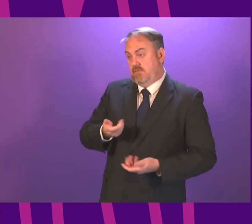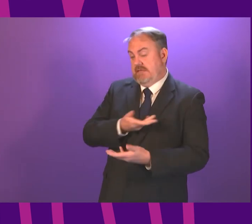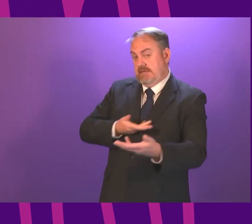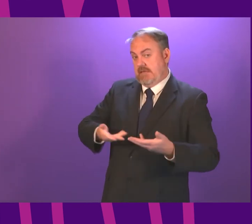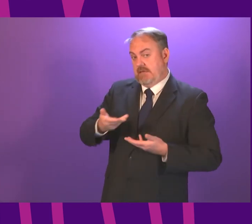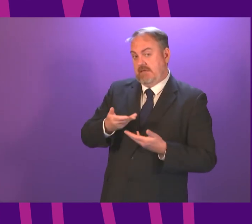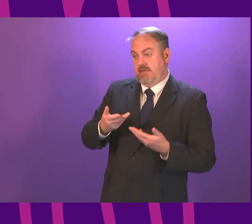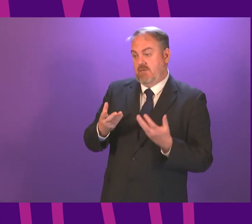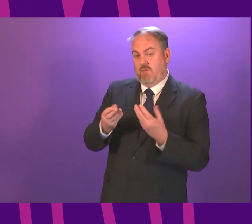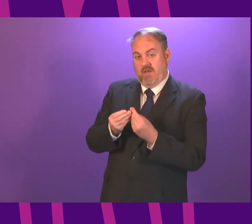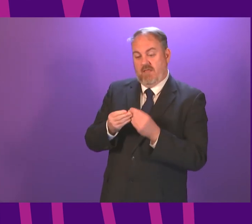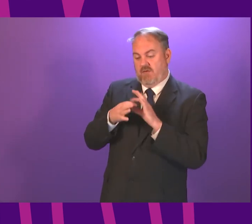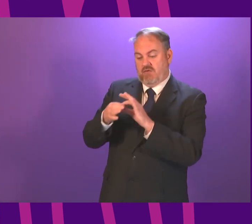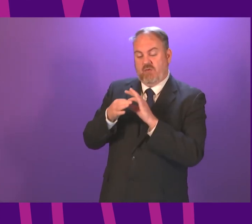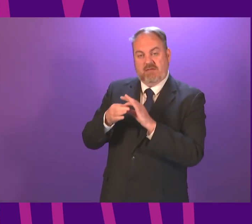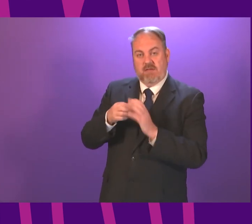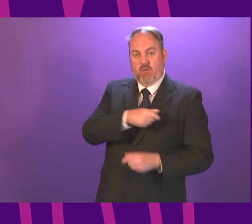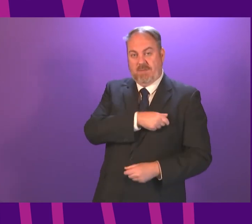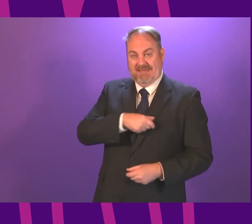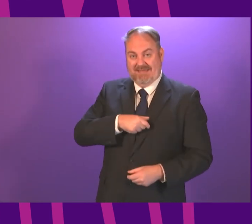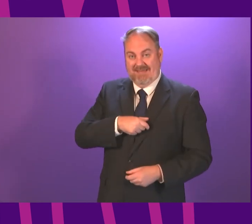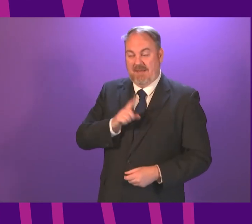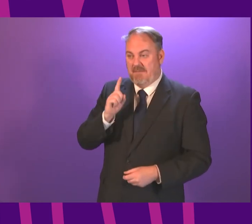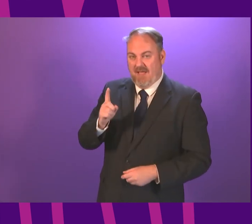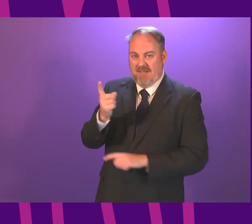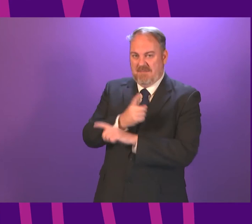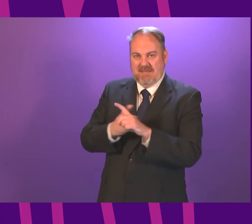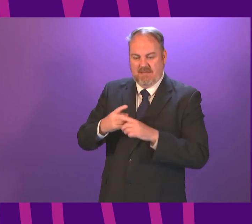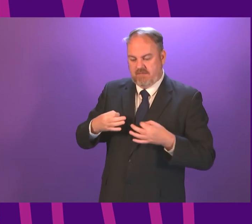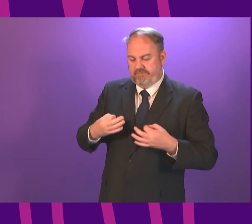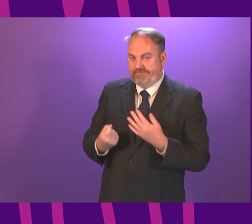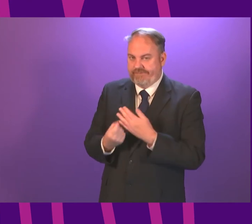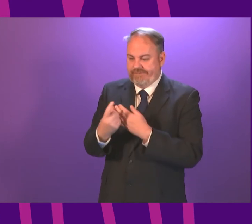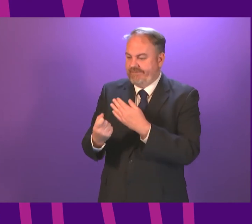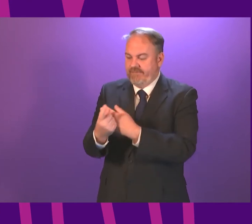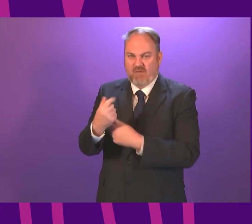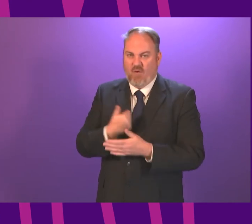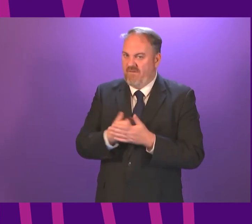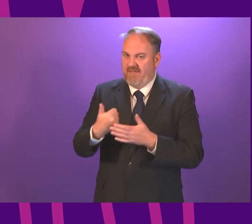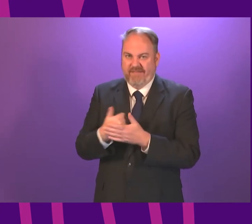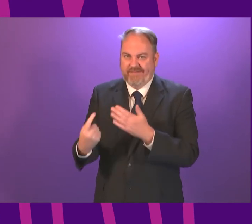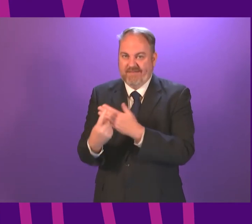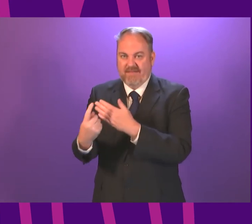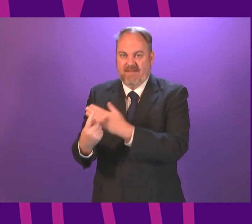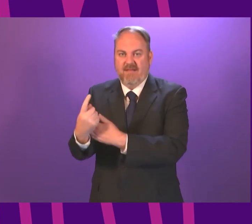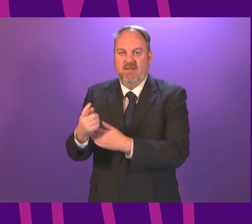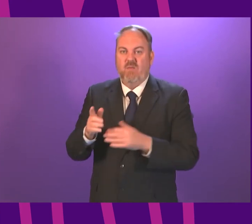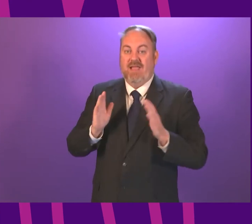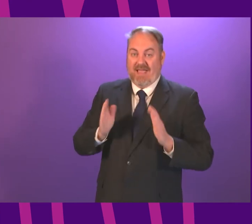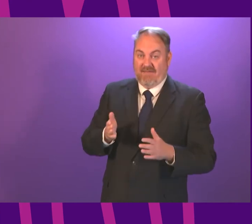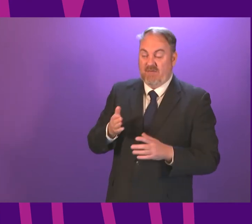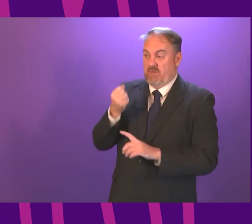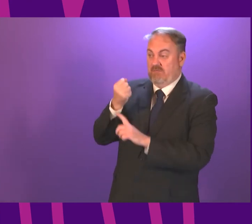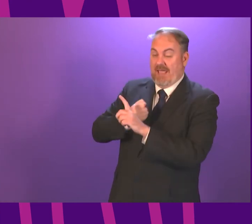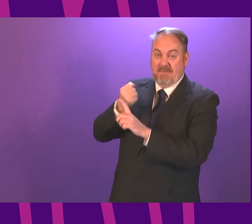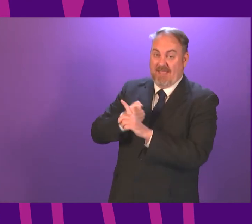ministerial committee, but since these do not exactly take place frequently, I think it is important that we continue to take it up in other ways as